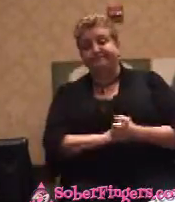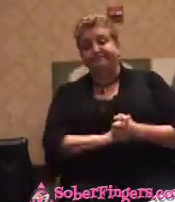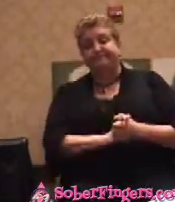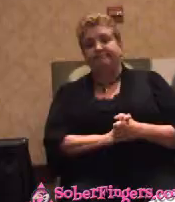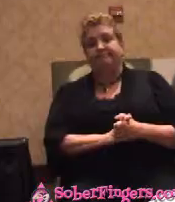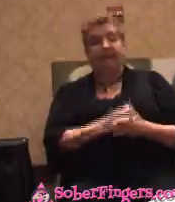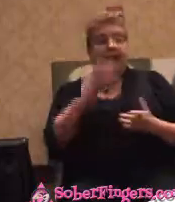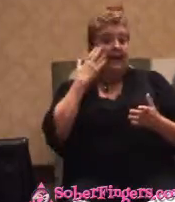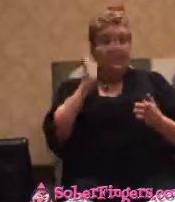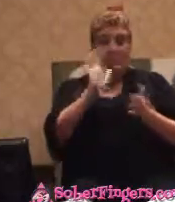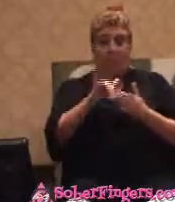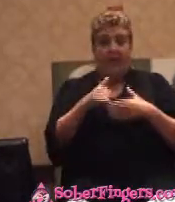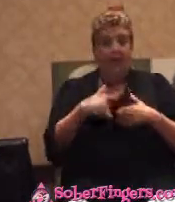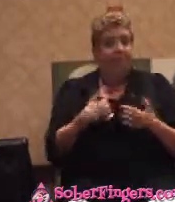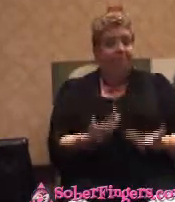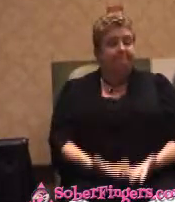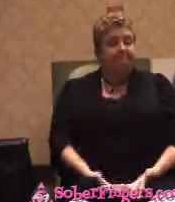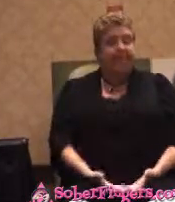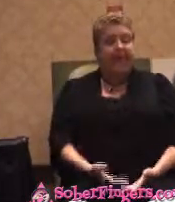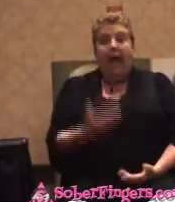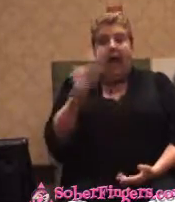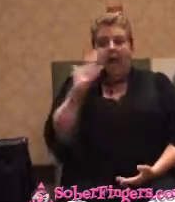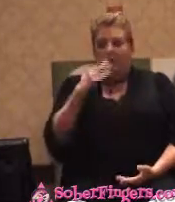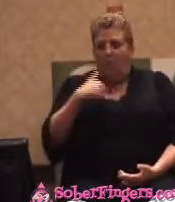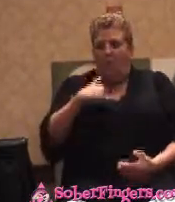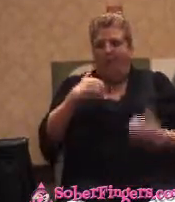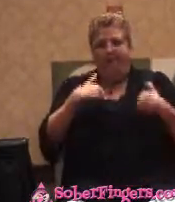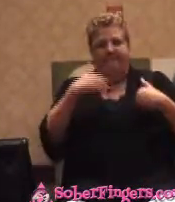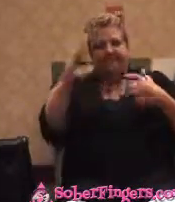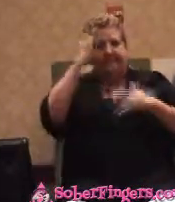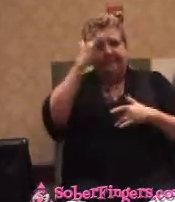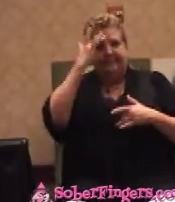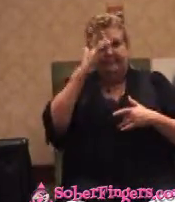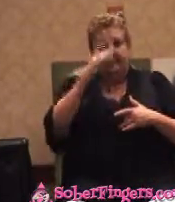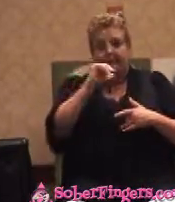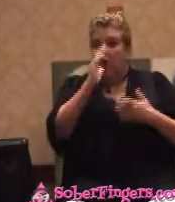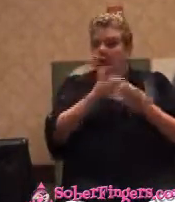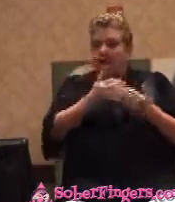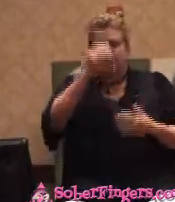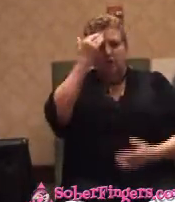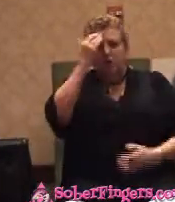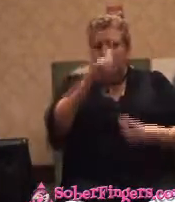know that. I didn't know I had the disease. It's not easy to know when you have alcoholism.